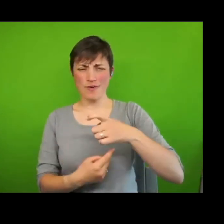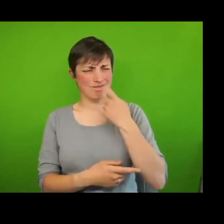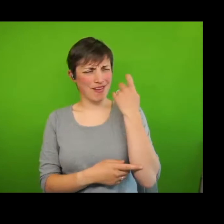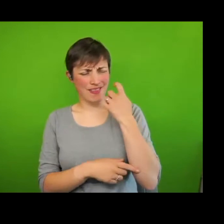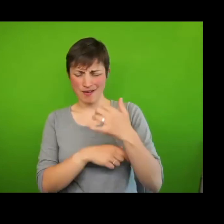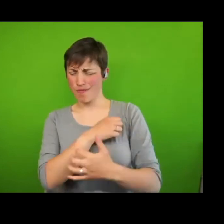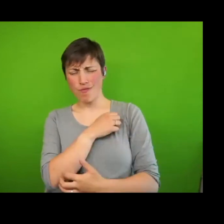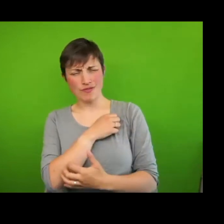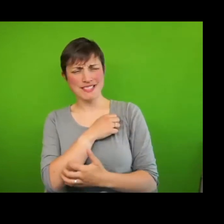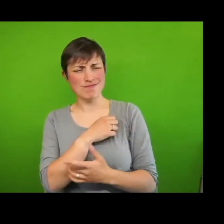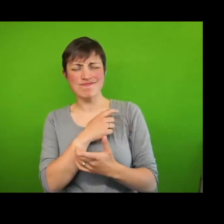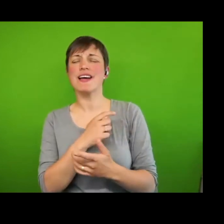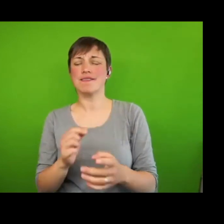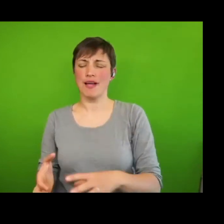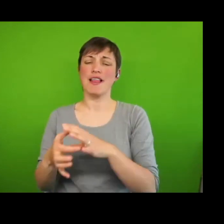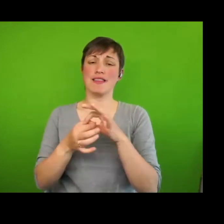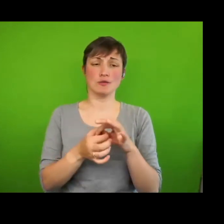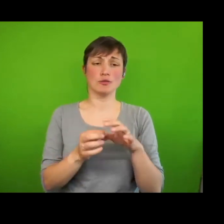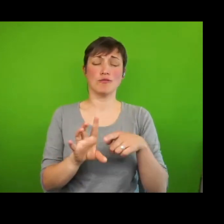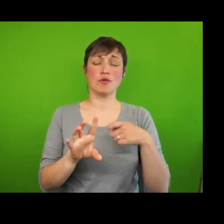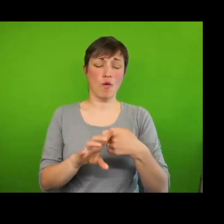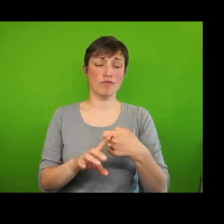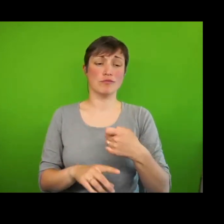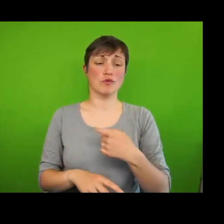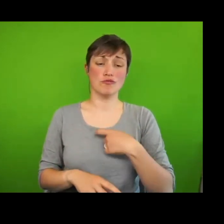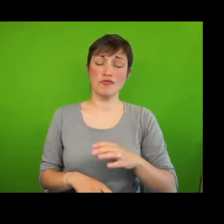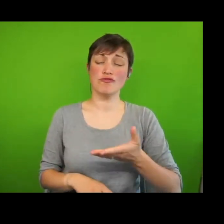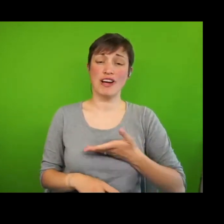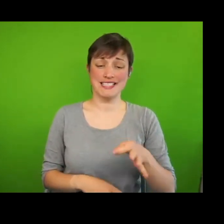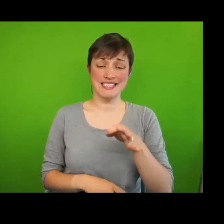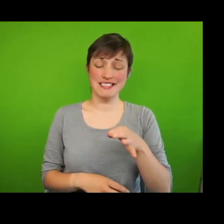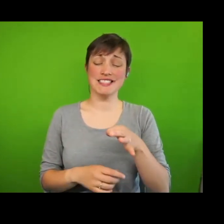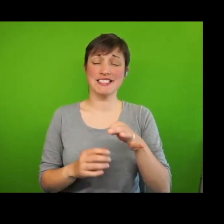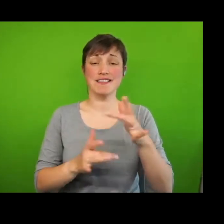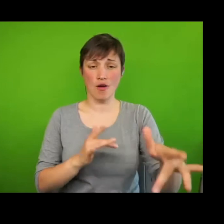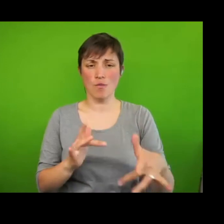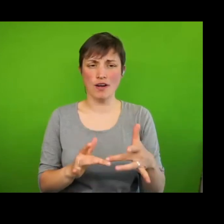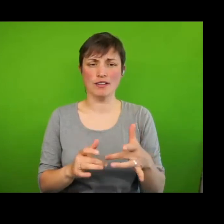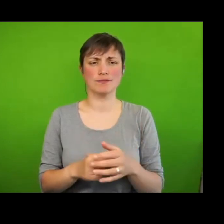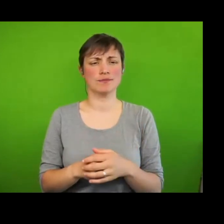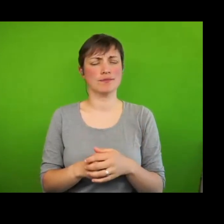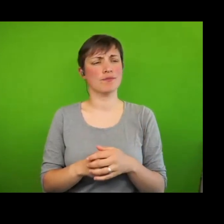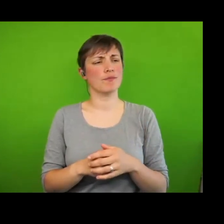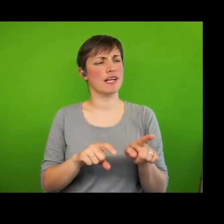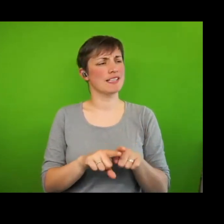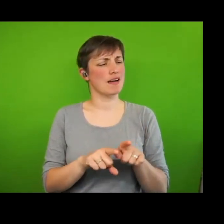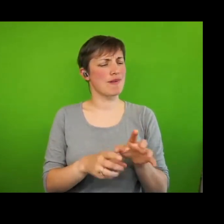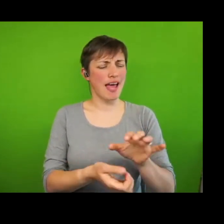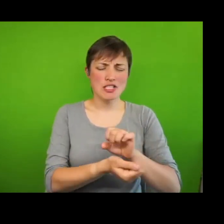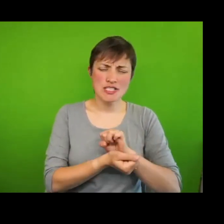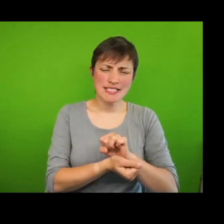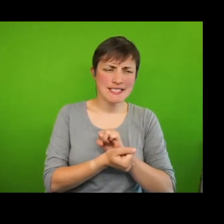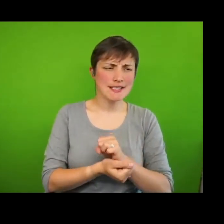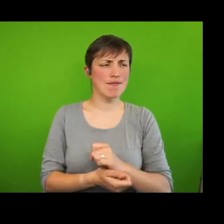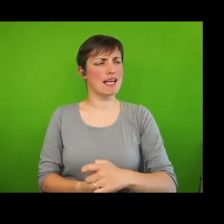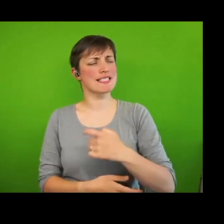York Human Rights City Network in terms of thinking more about human rights, about agency, and about citizenship.